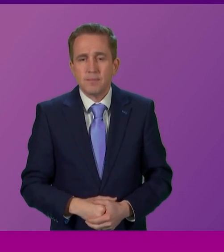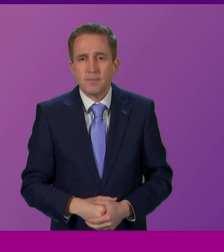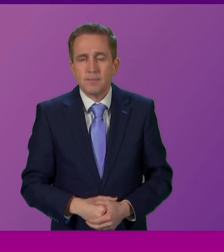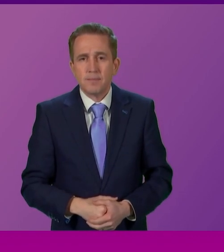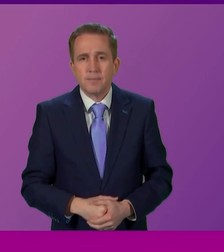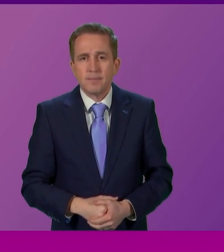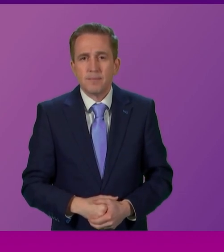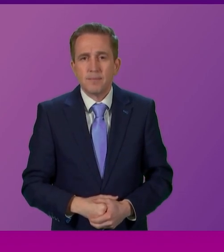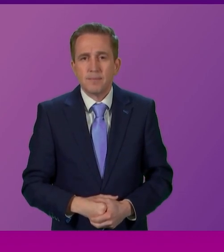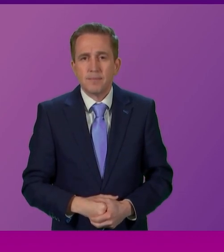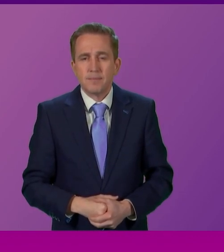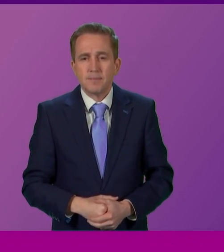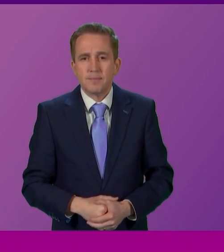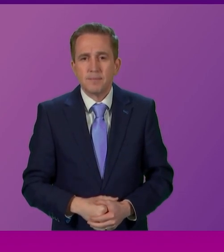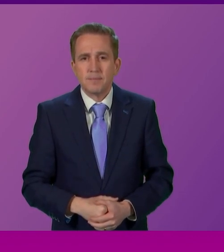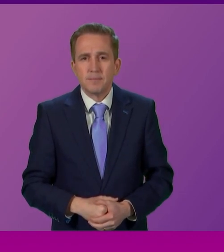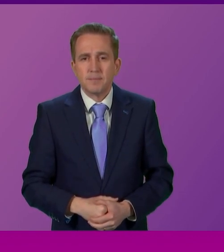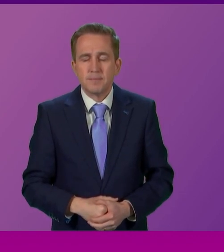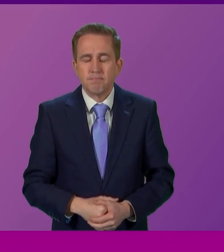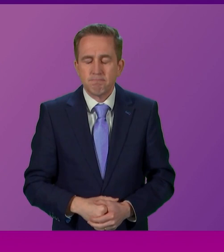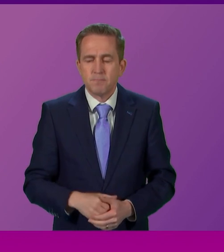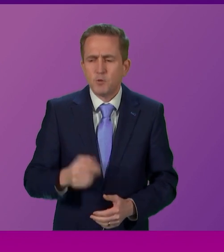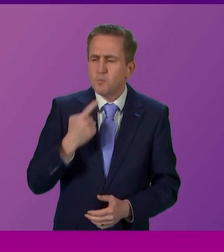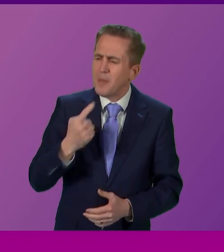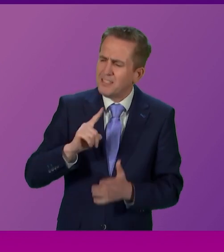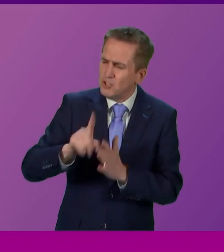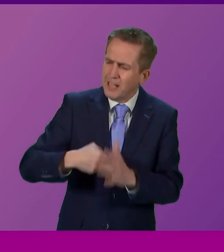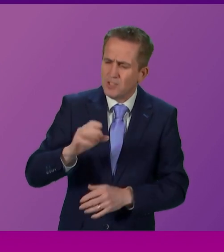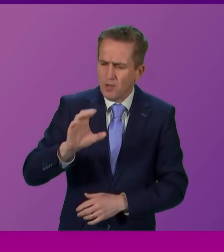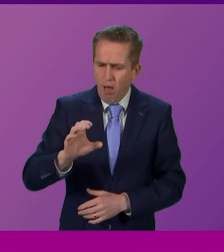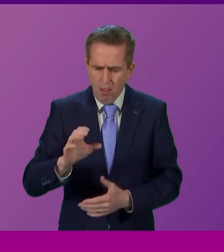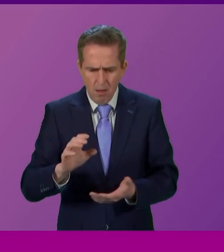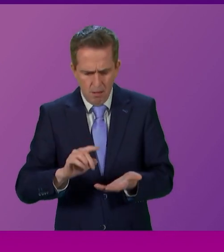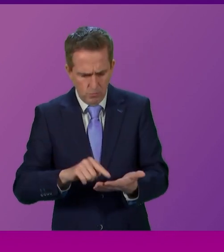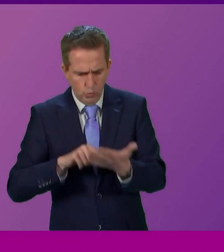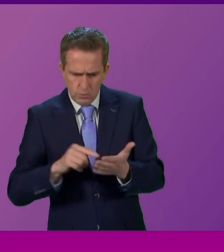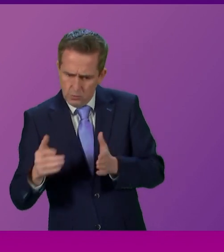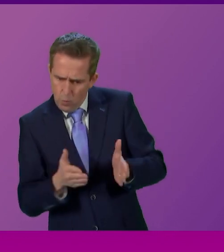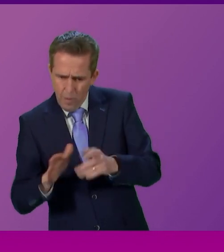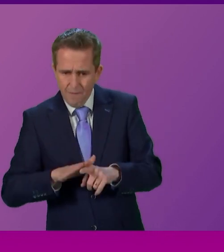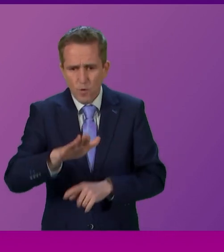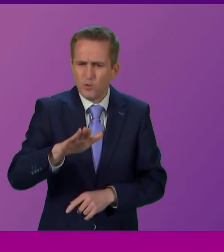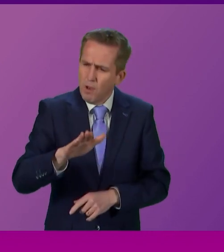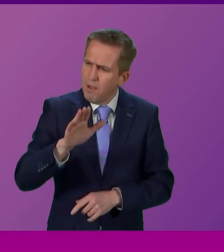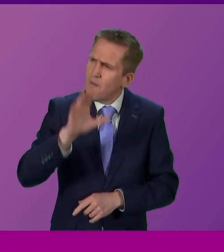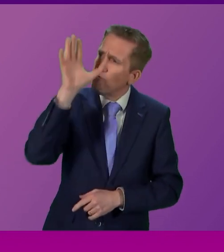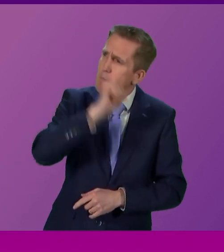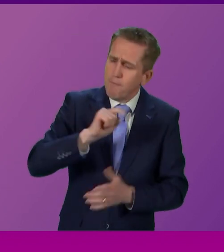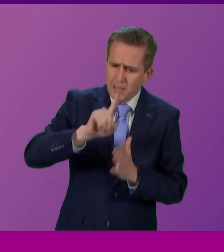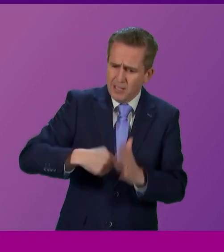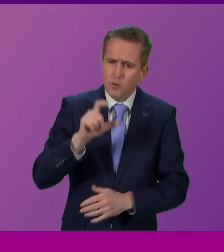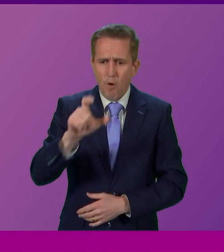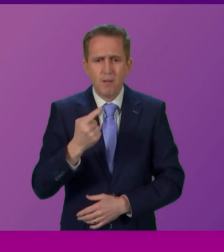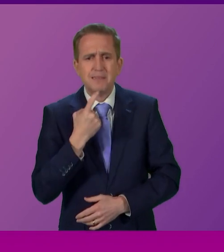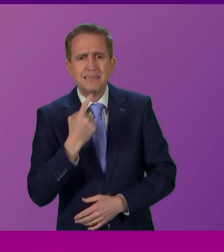for giving way, and he reflected on the fact that Jackson Carlow had indicated the way forward. As I recall, Jackson Carlow said that